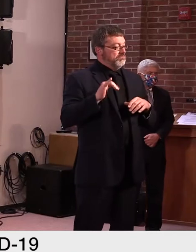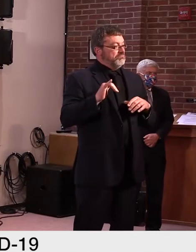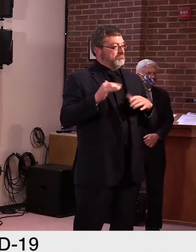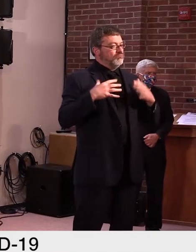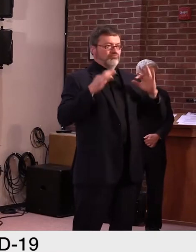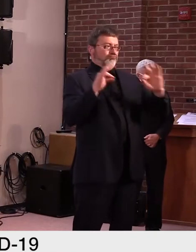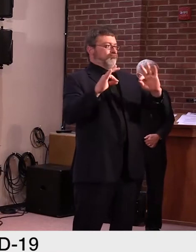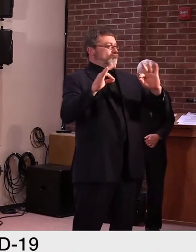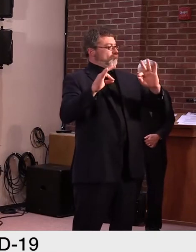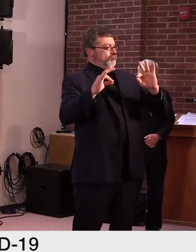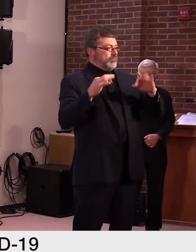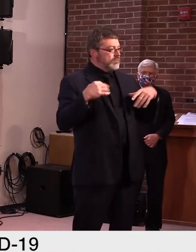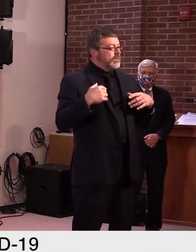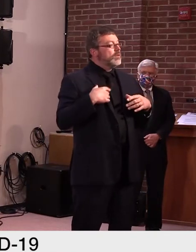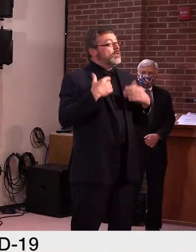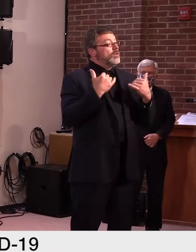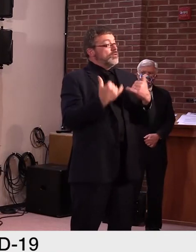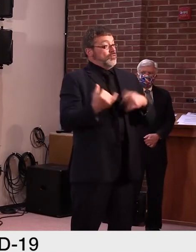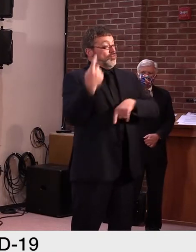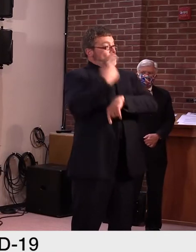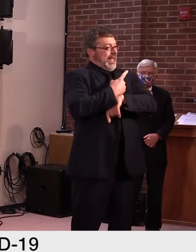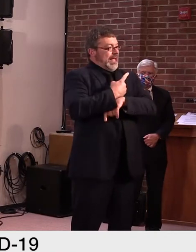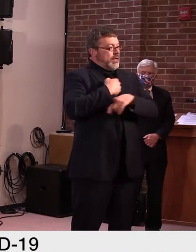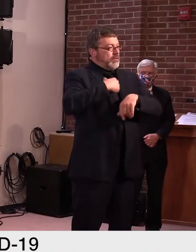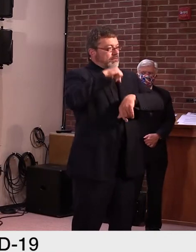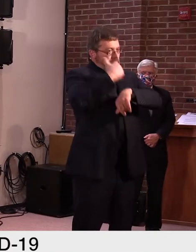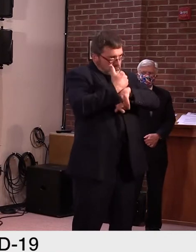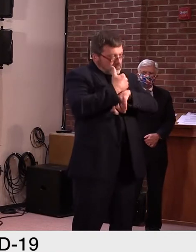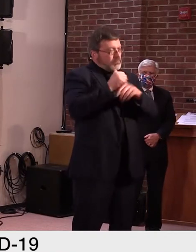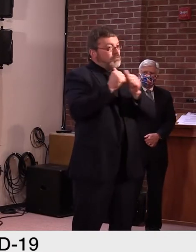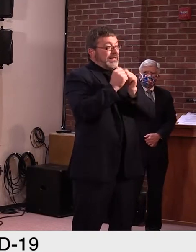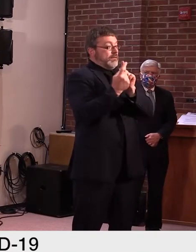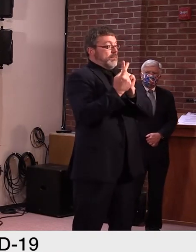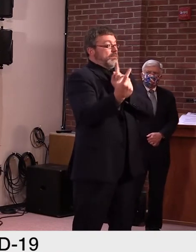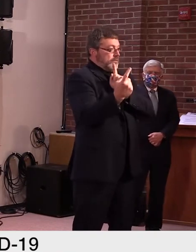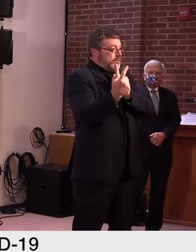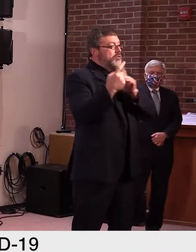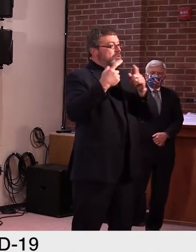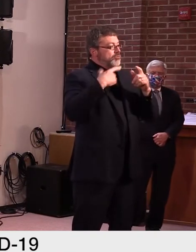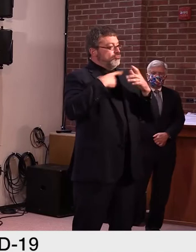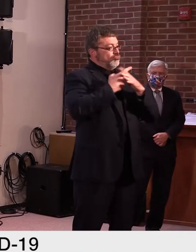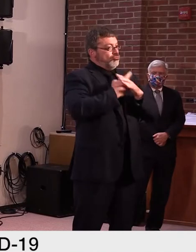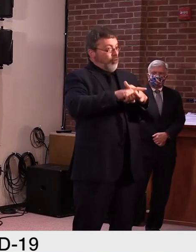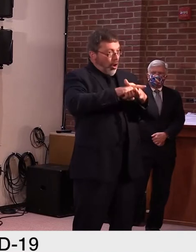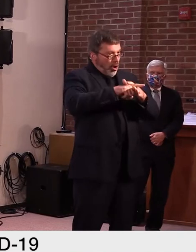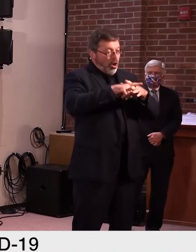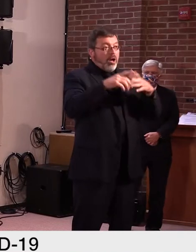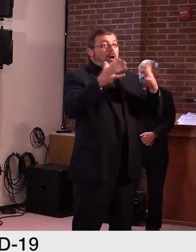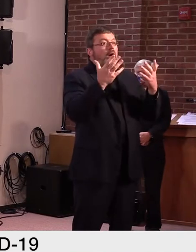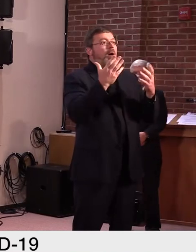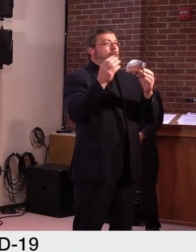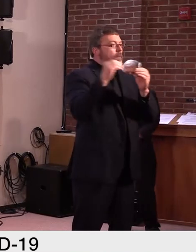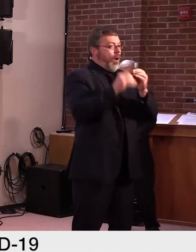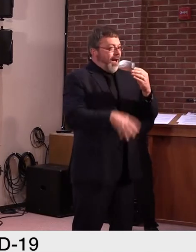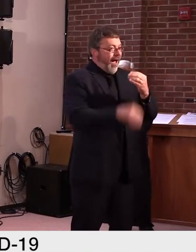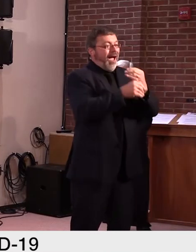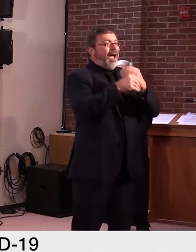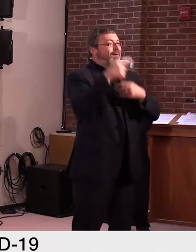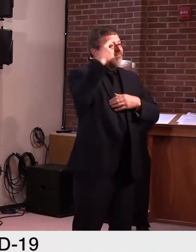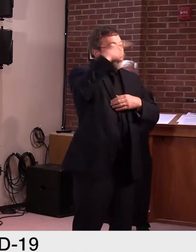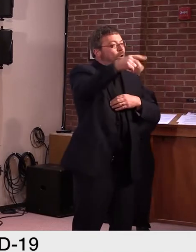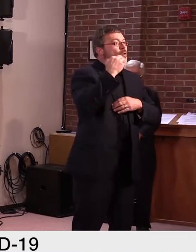today, with physical distancing requirements in place, bar seating in restaurants will be allowed,